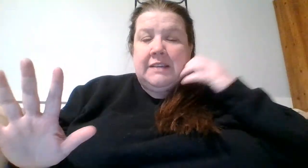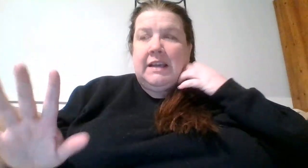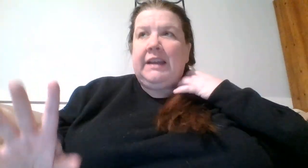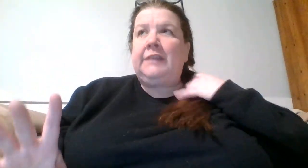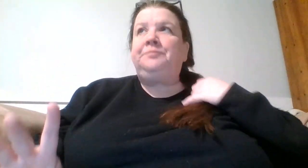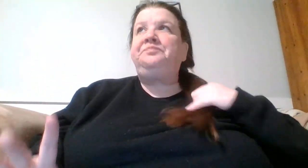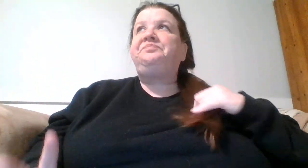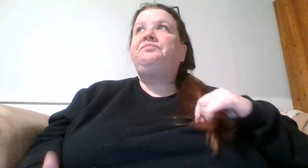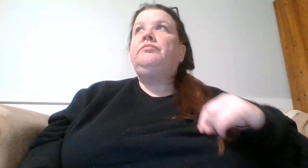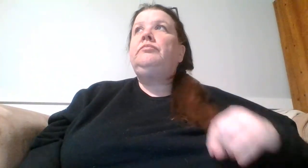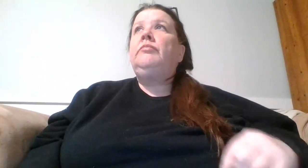exciting.